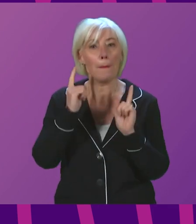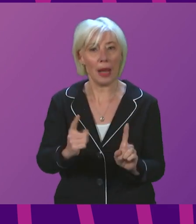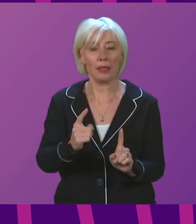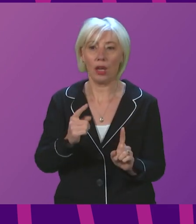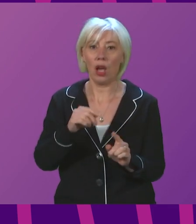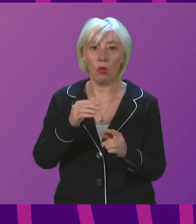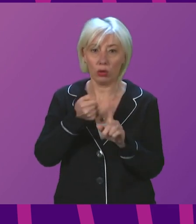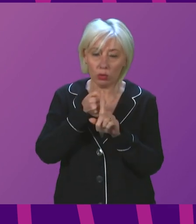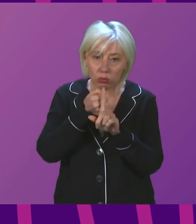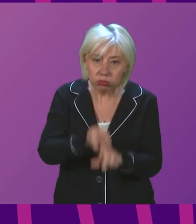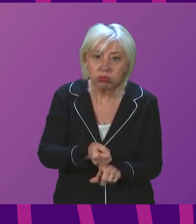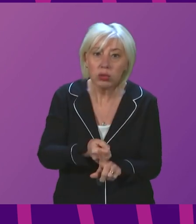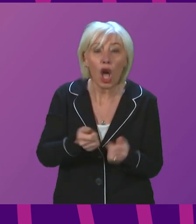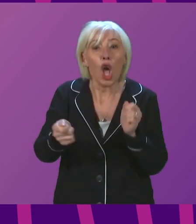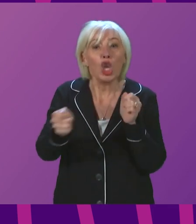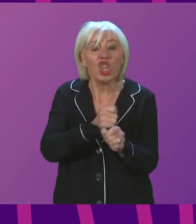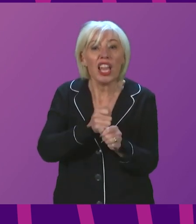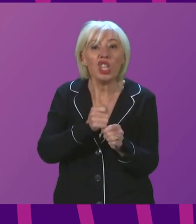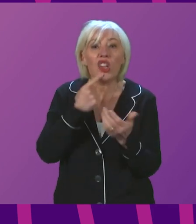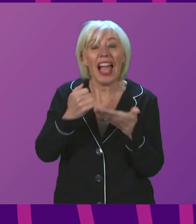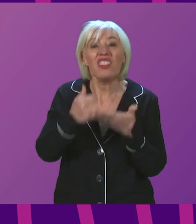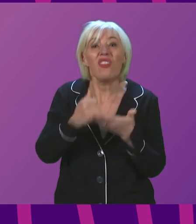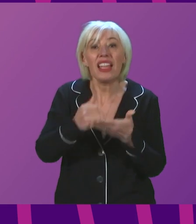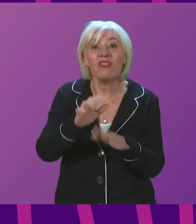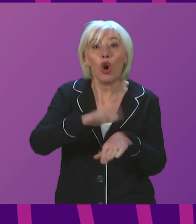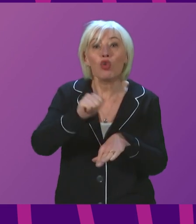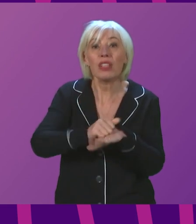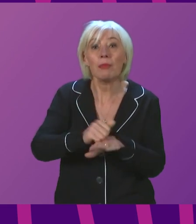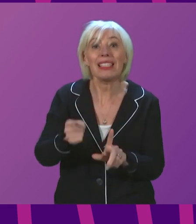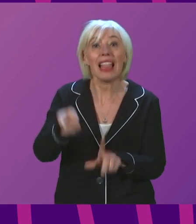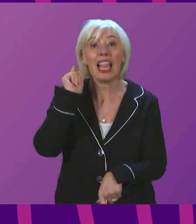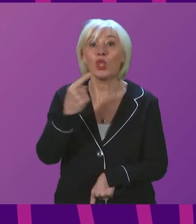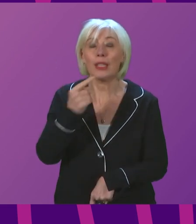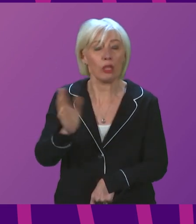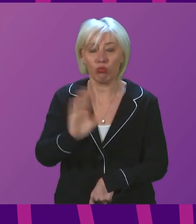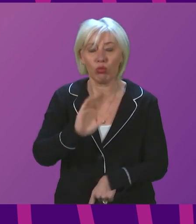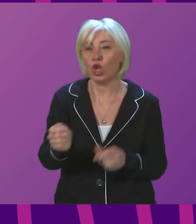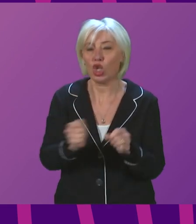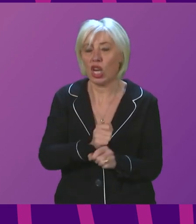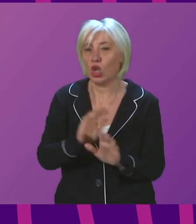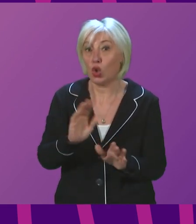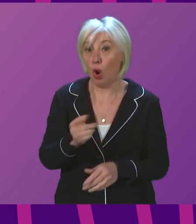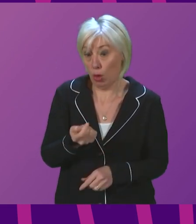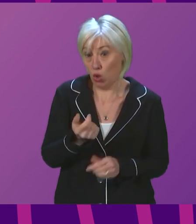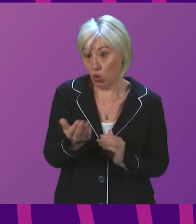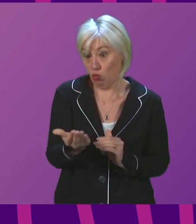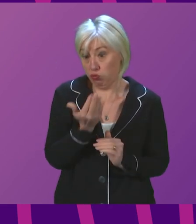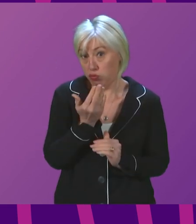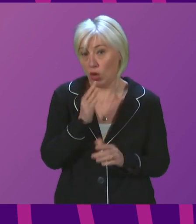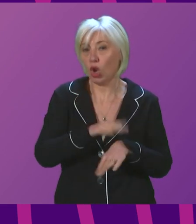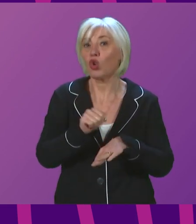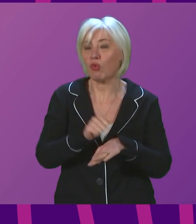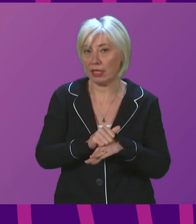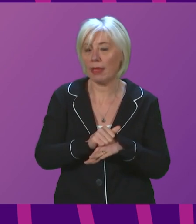we are not changing the advice for Christmas that I set out last week. It is important that with just a few days to go, there is